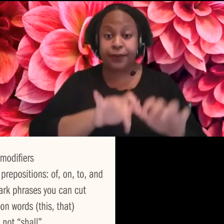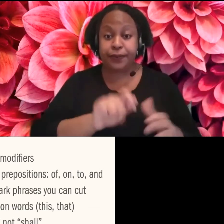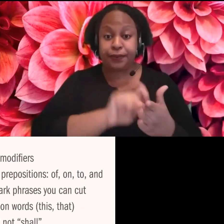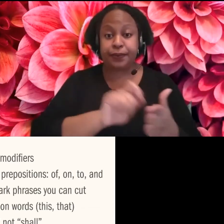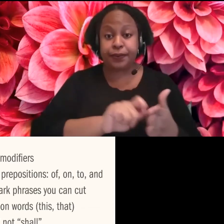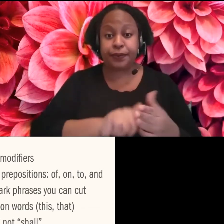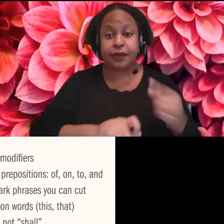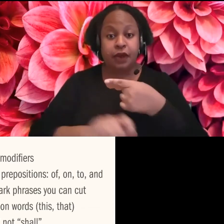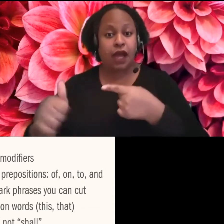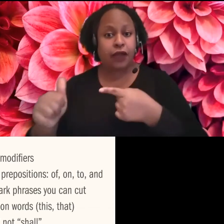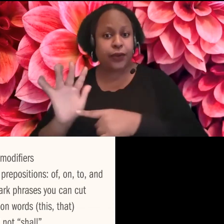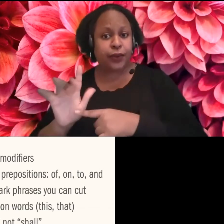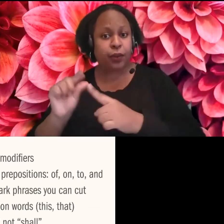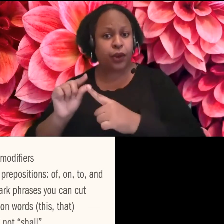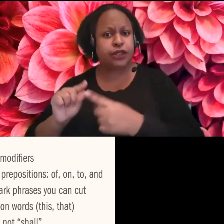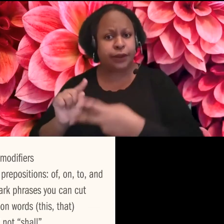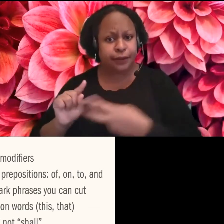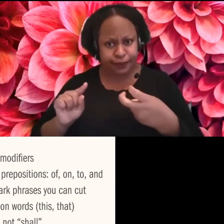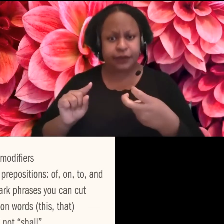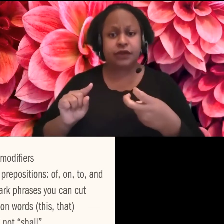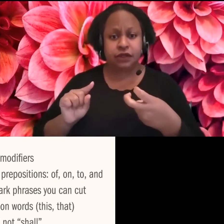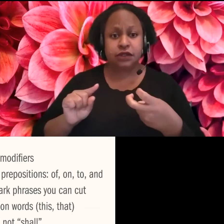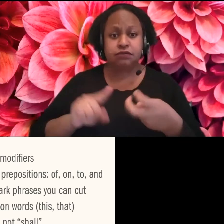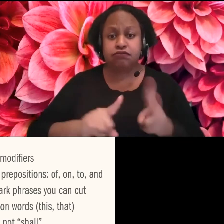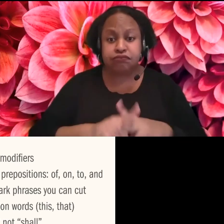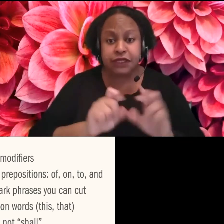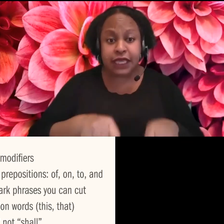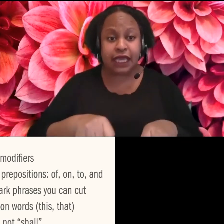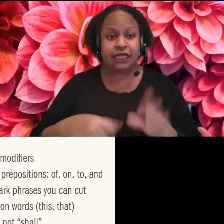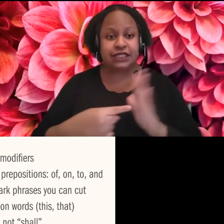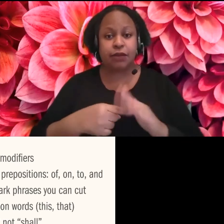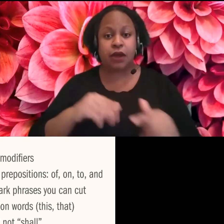so use must instead of shall, um,